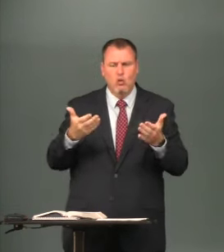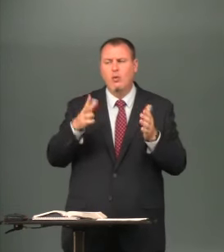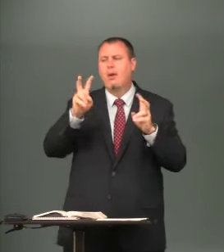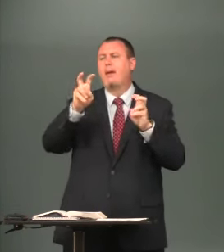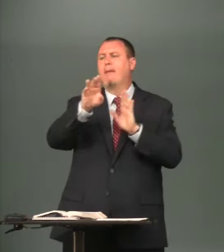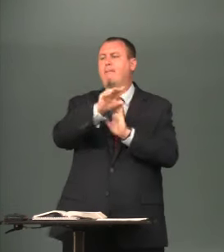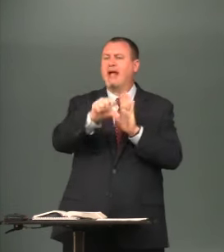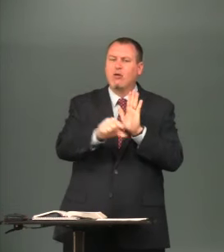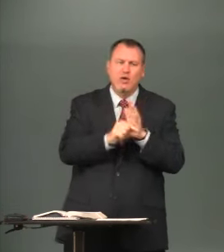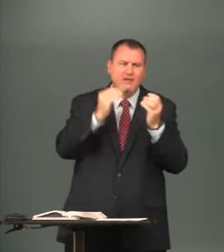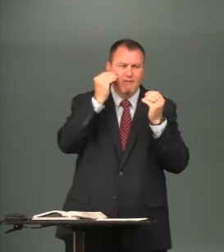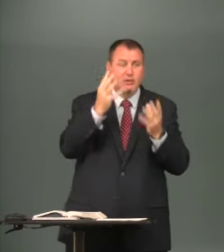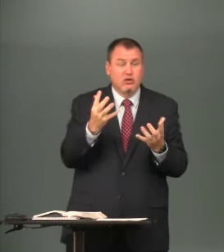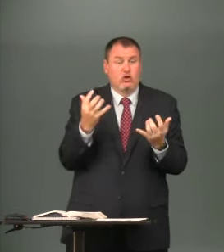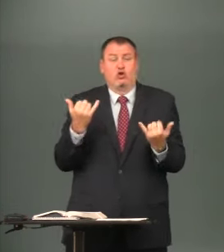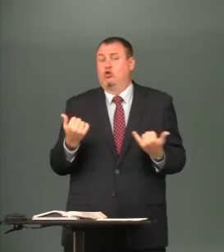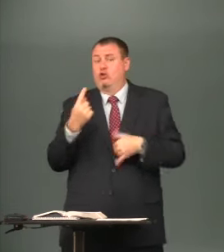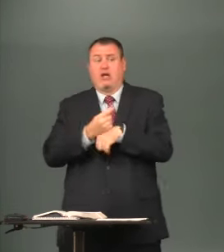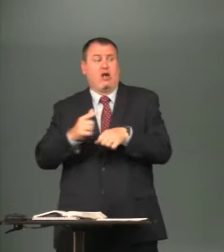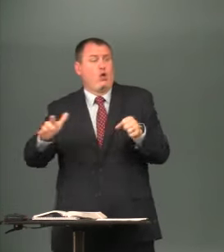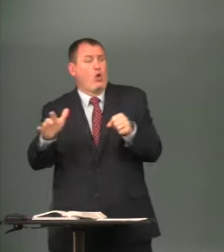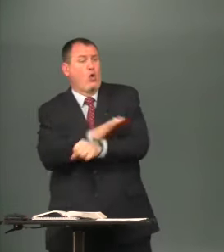i start with a little bit of introduction and background